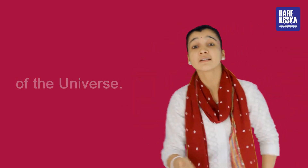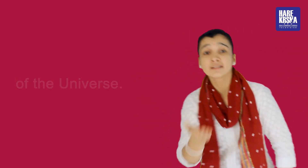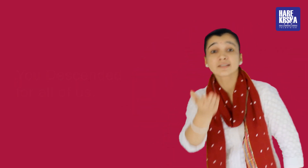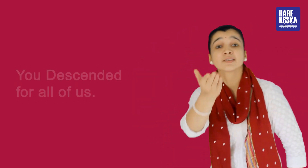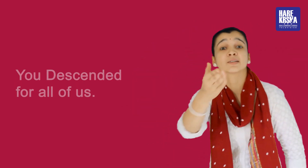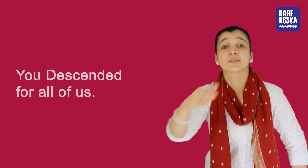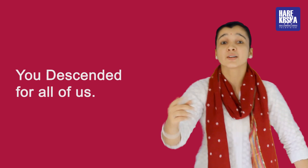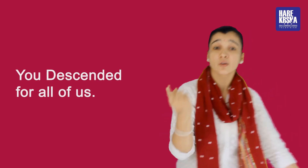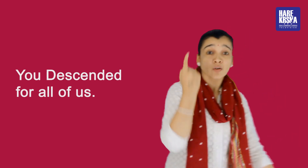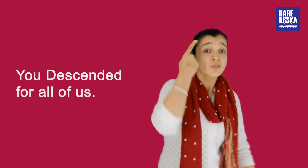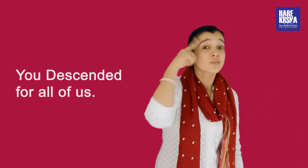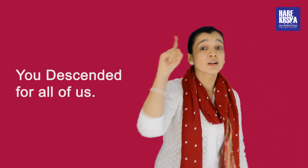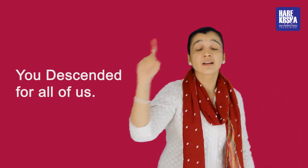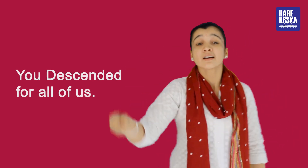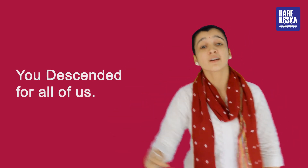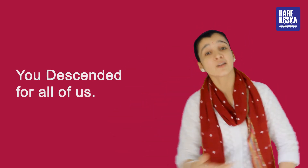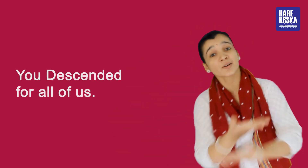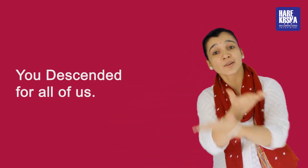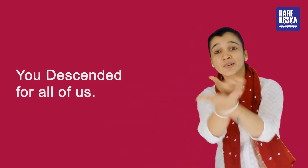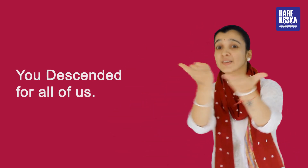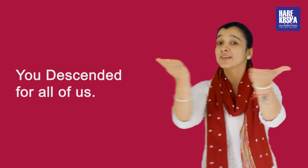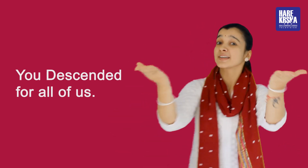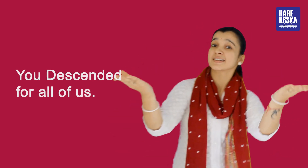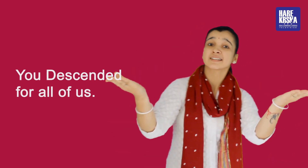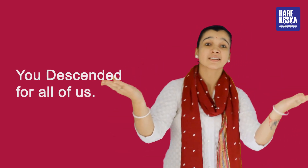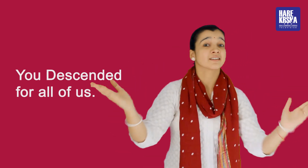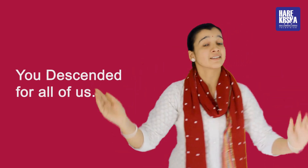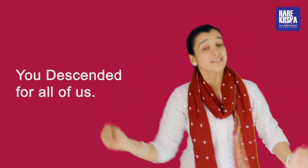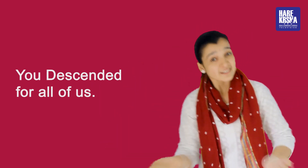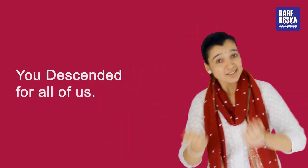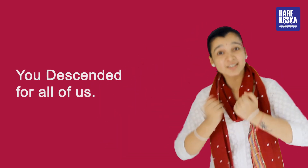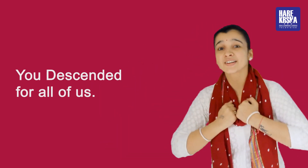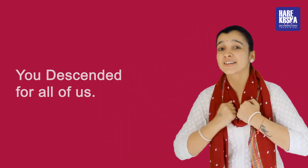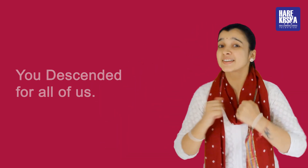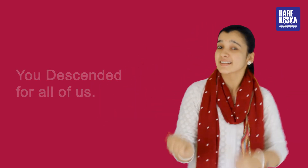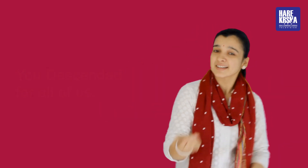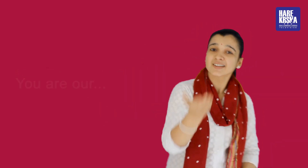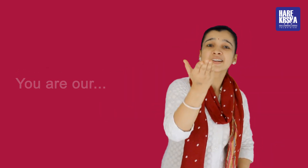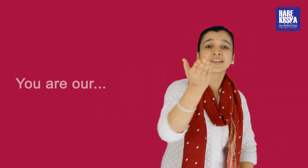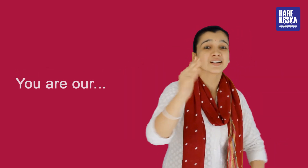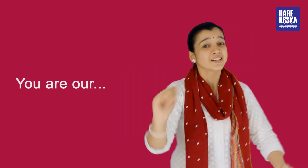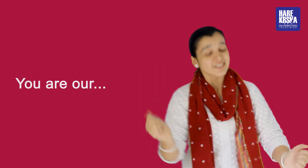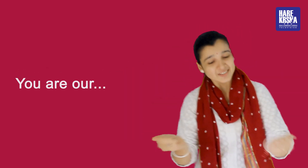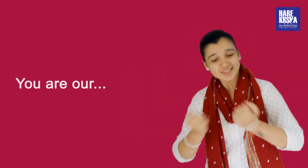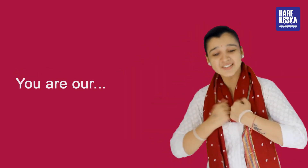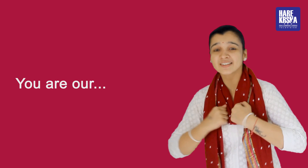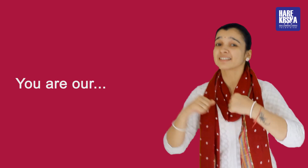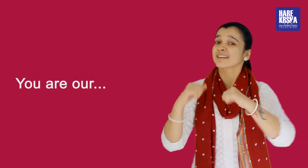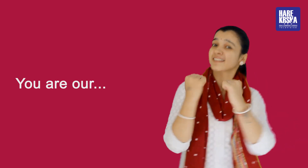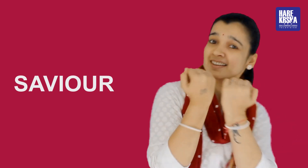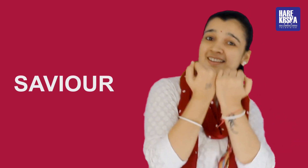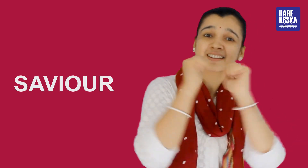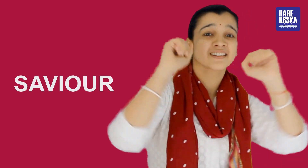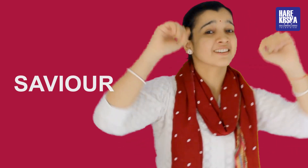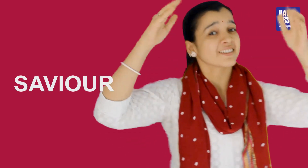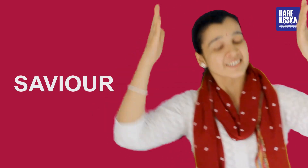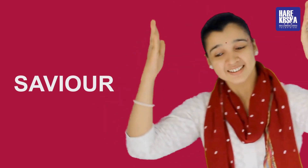universe you descended for all of us you are our